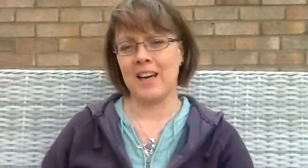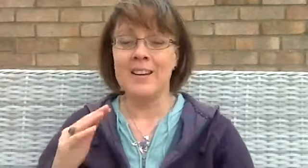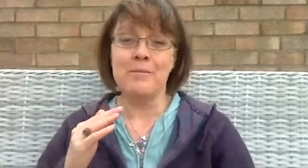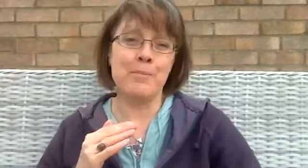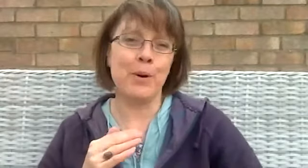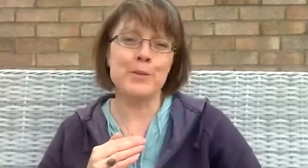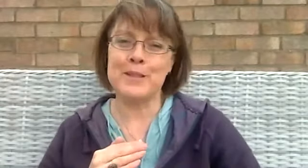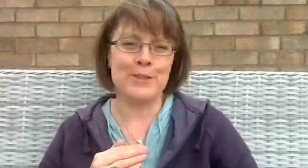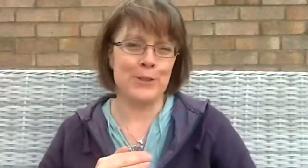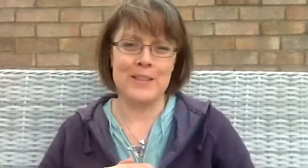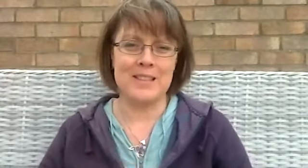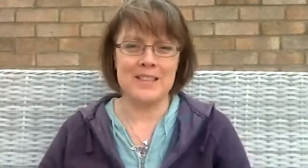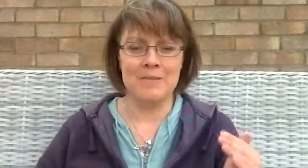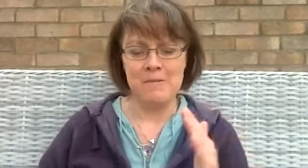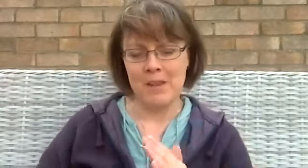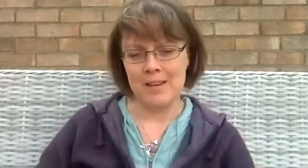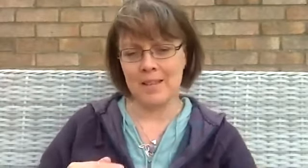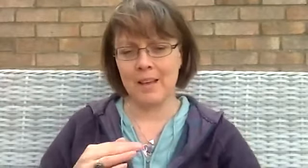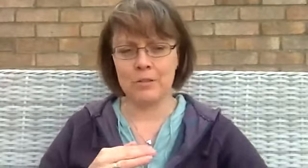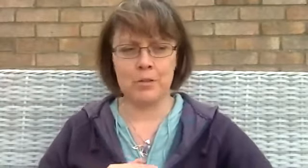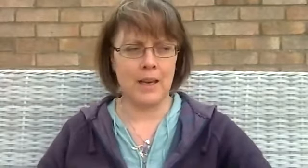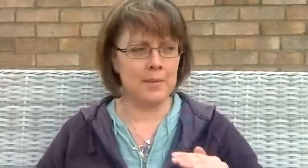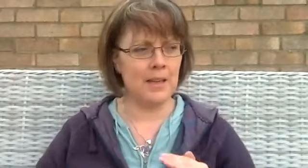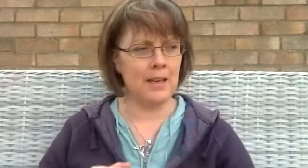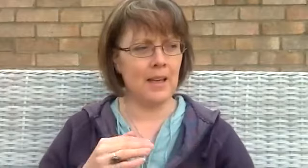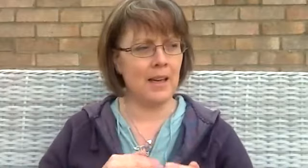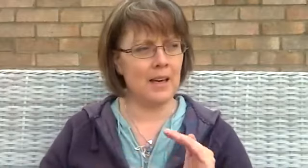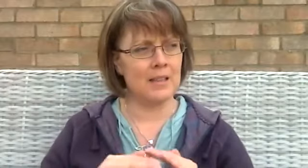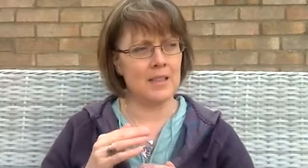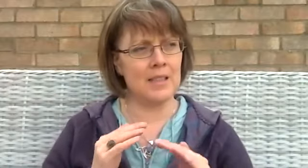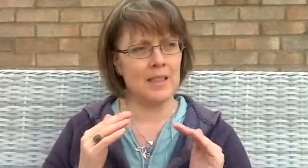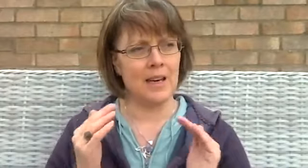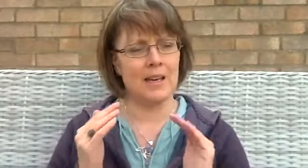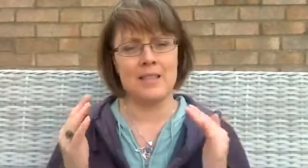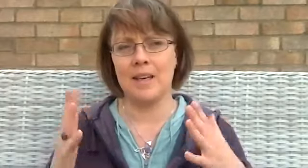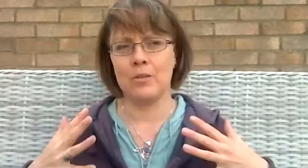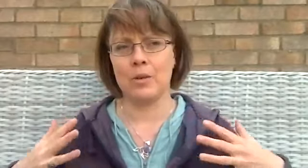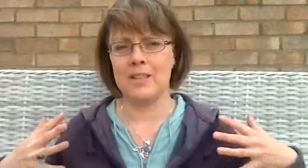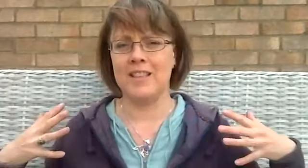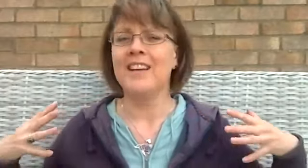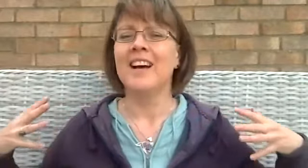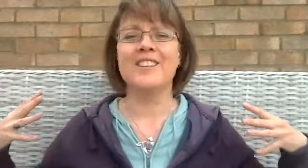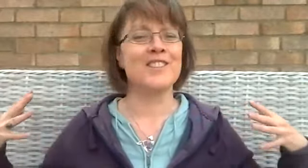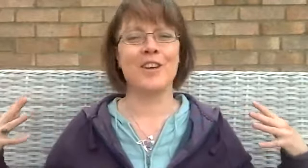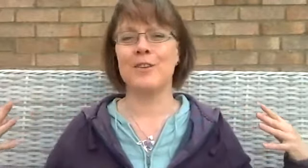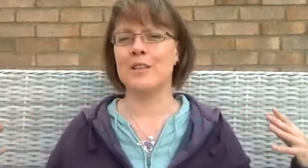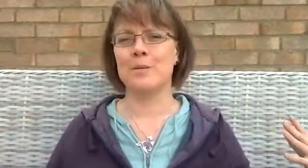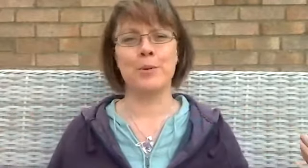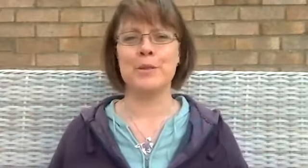Be bold in your choices and just know that you're supported